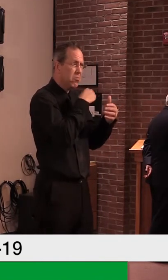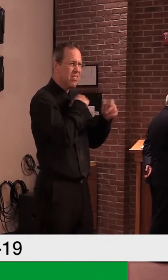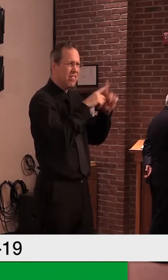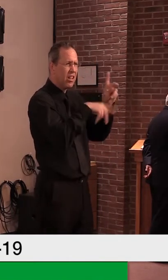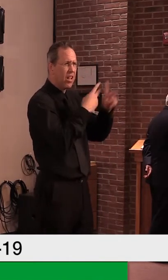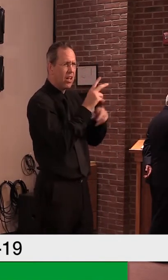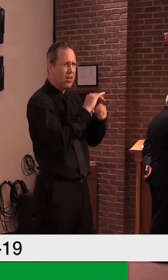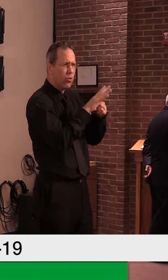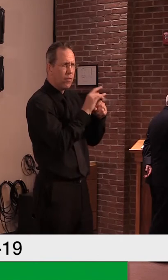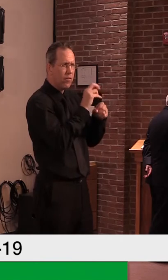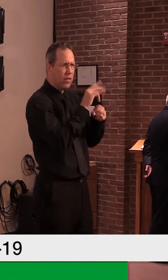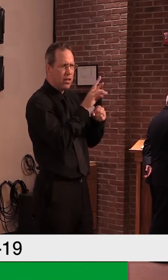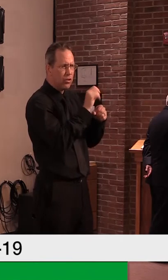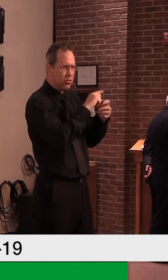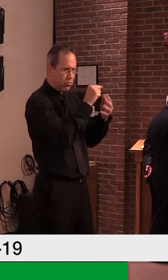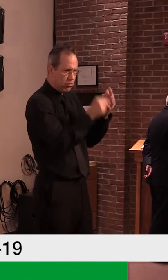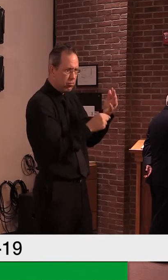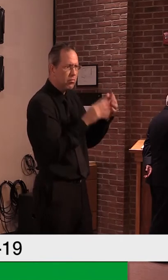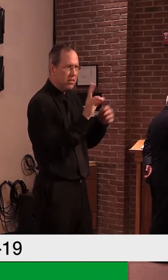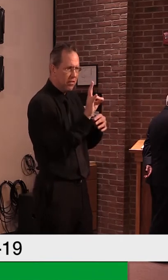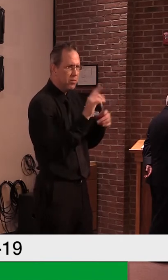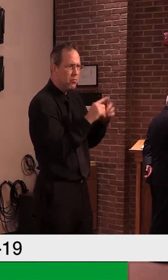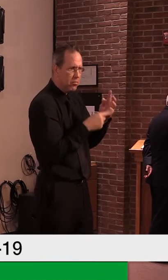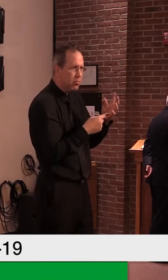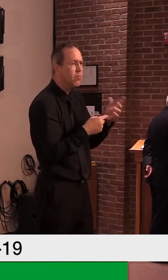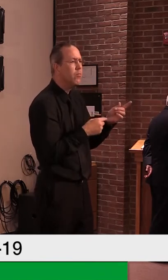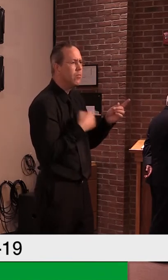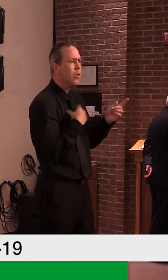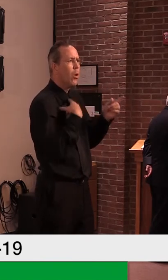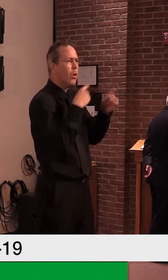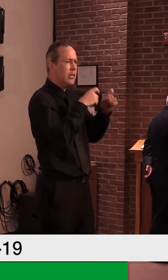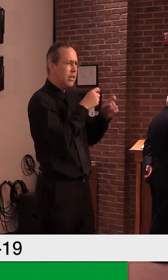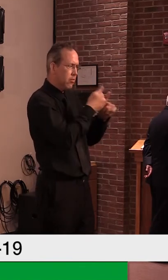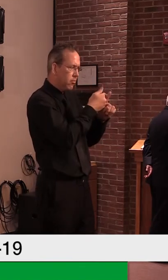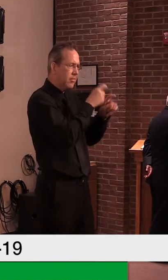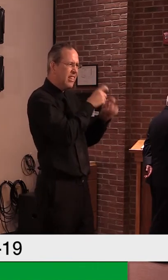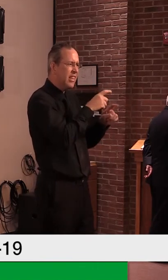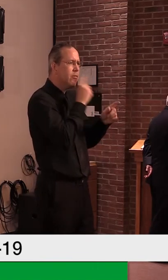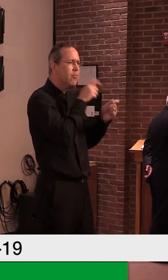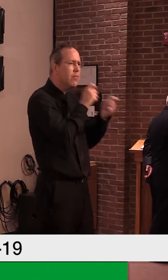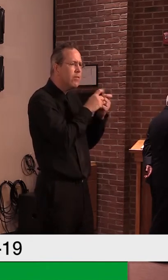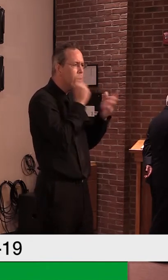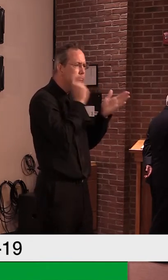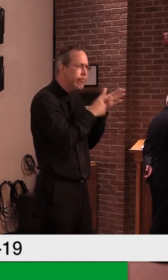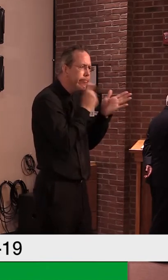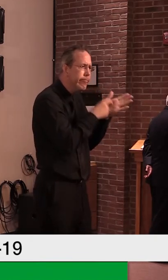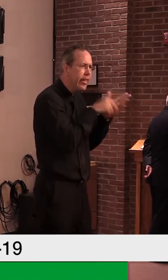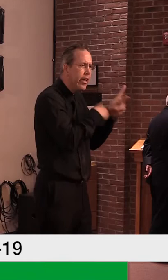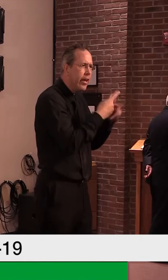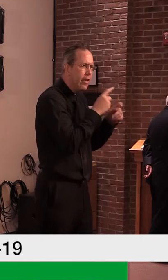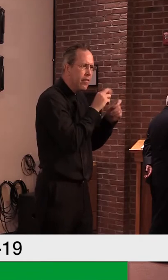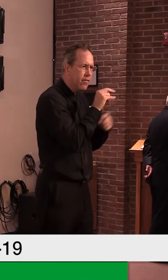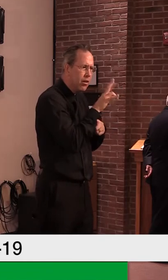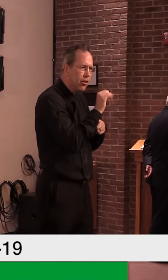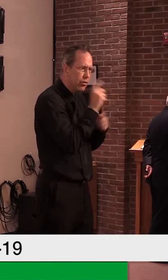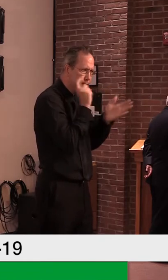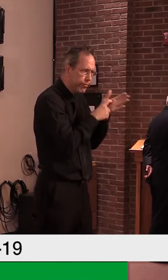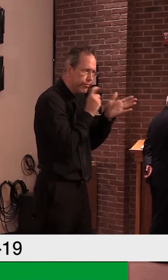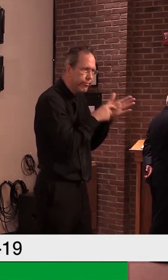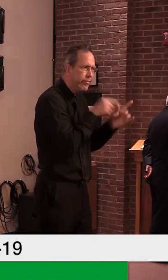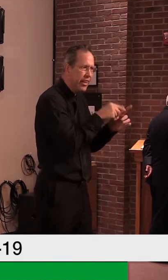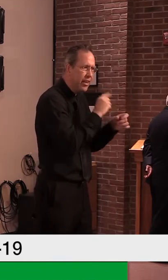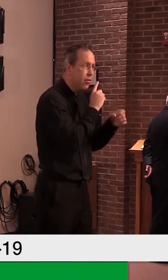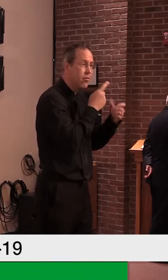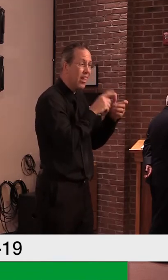term specificity comes in of the test because a very specific test is only going to be positive for